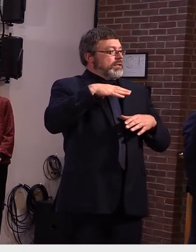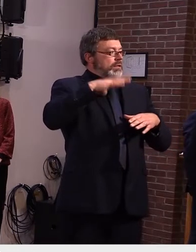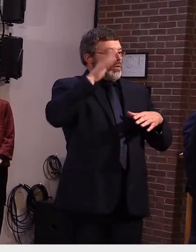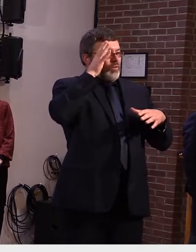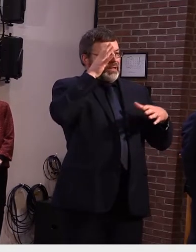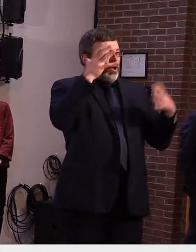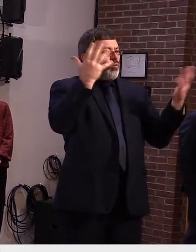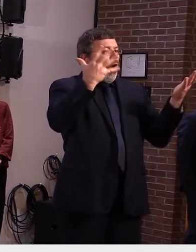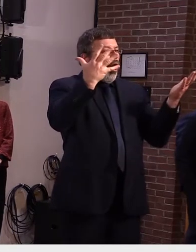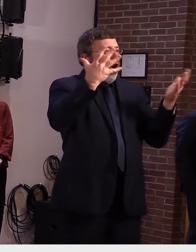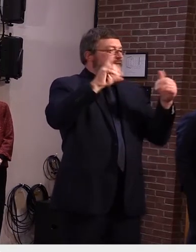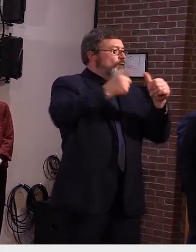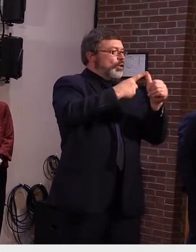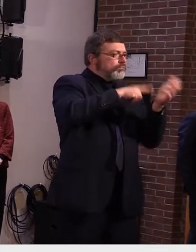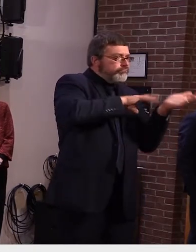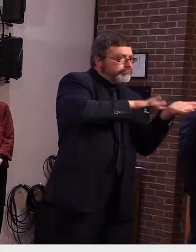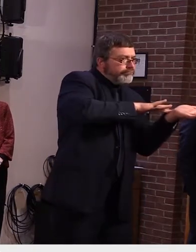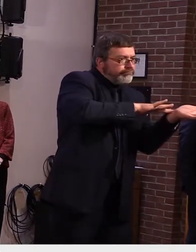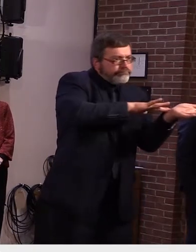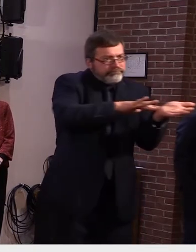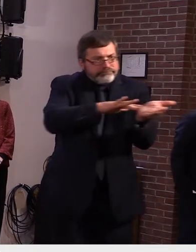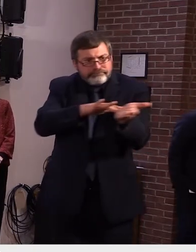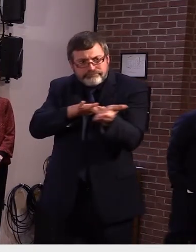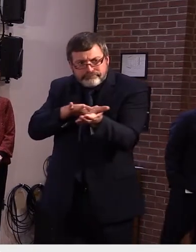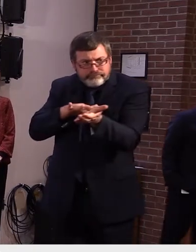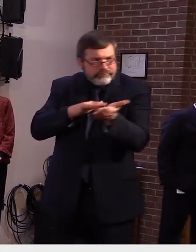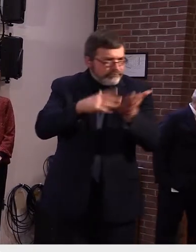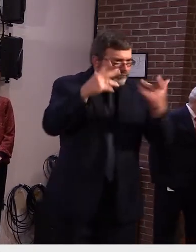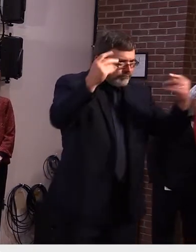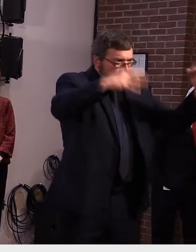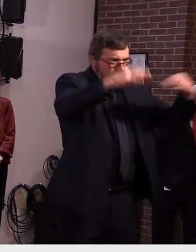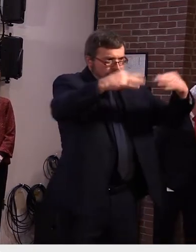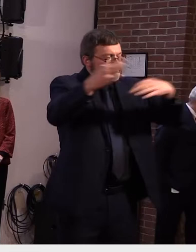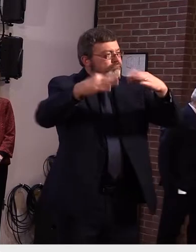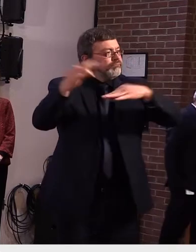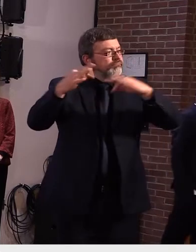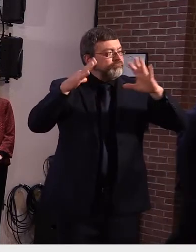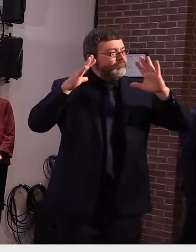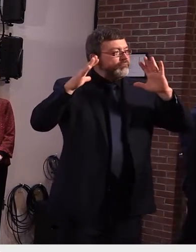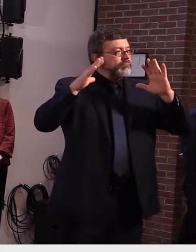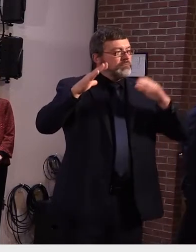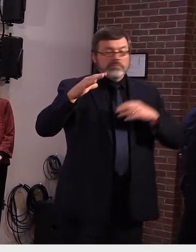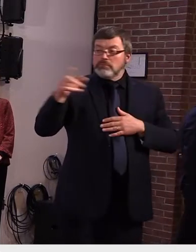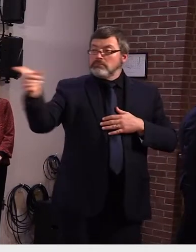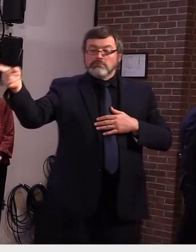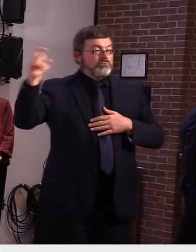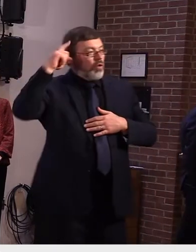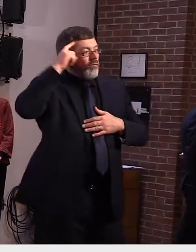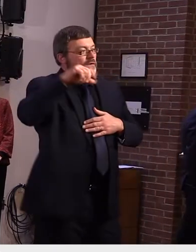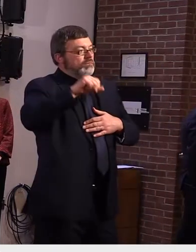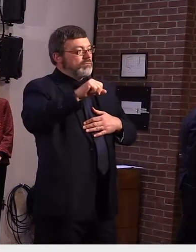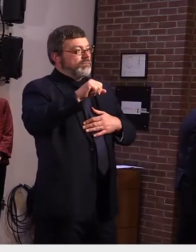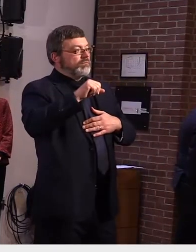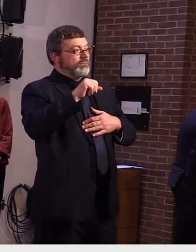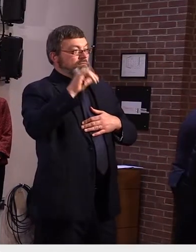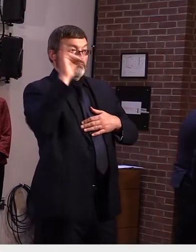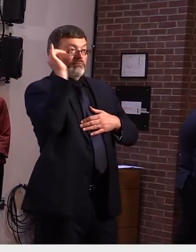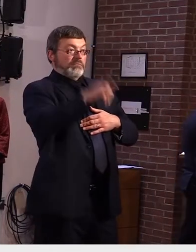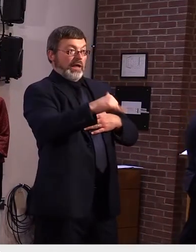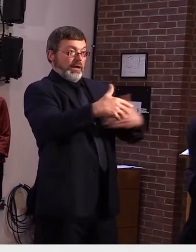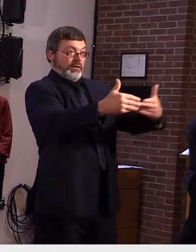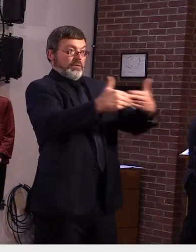governor noted the timeline is very aggressive with a draft report needing to be complete by october of next year